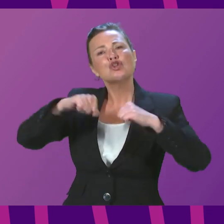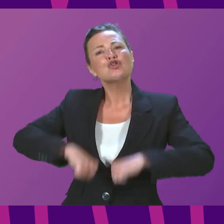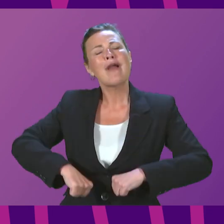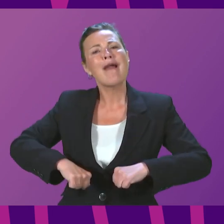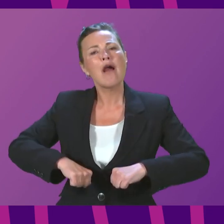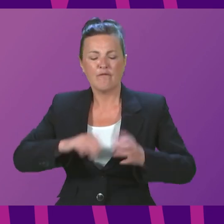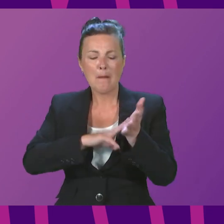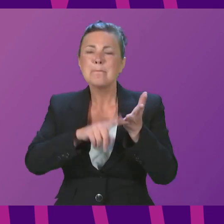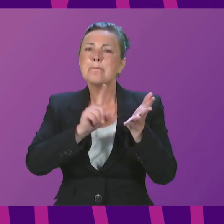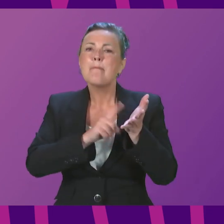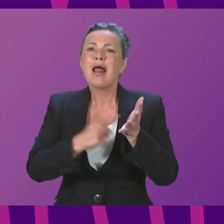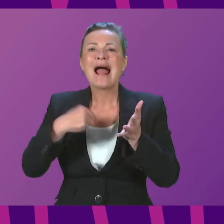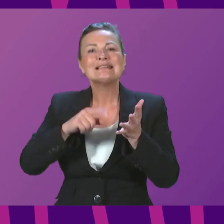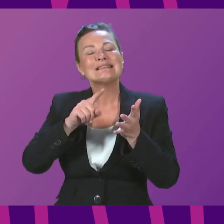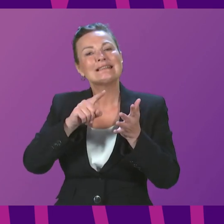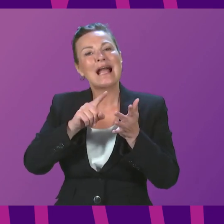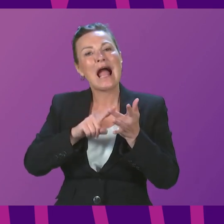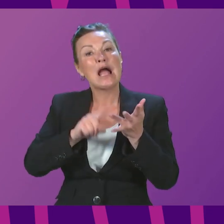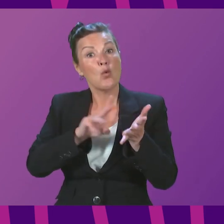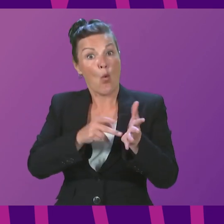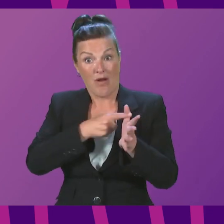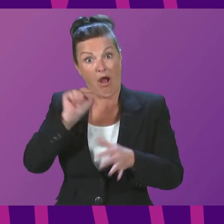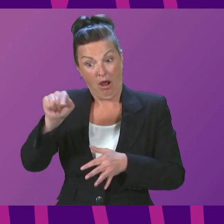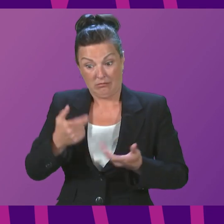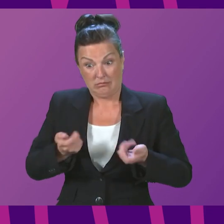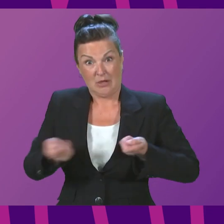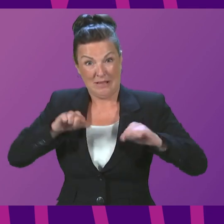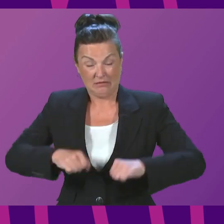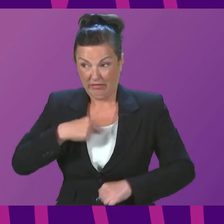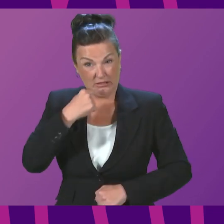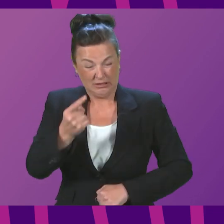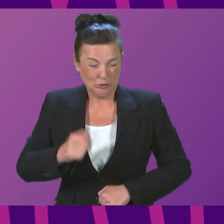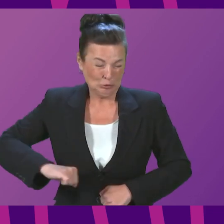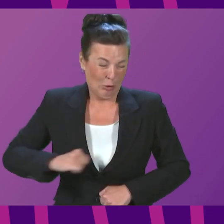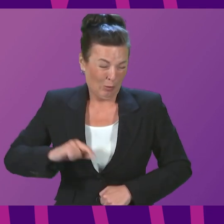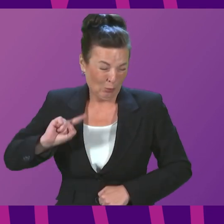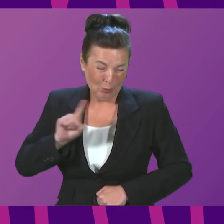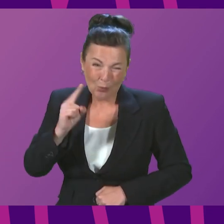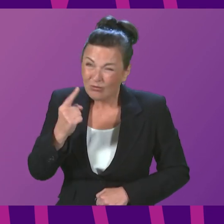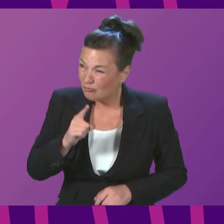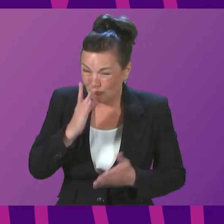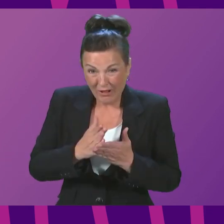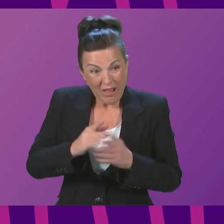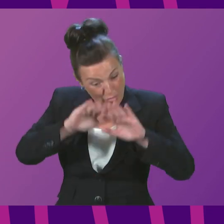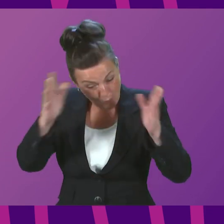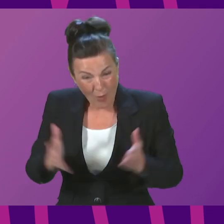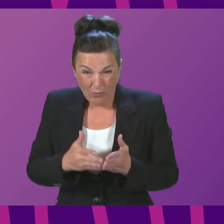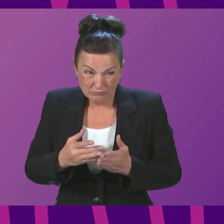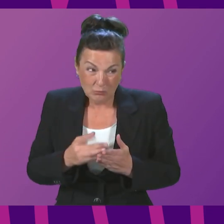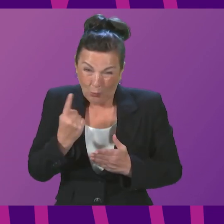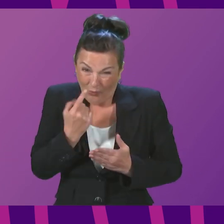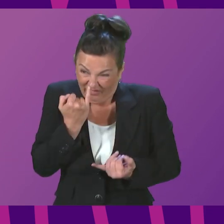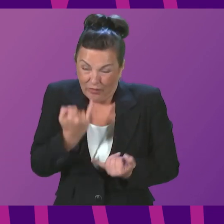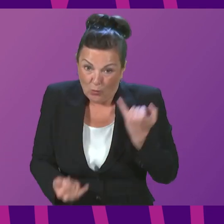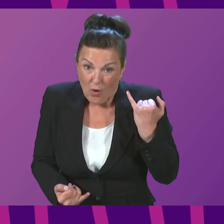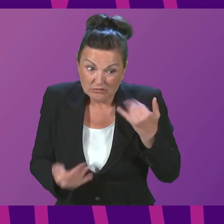Committee said on the record that Scotland has one of the worst public ferry services in the world. First of all,